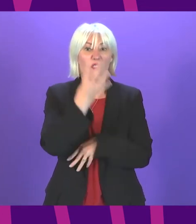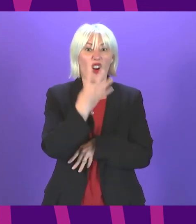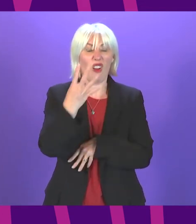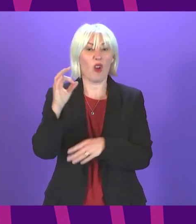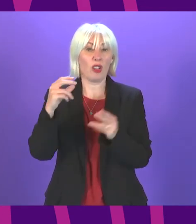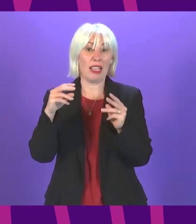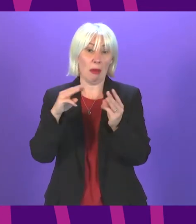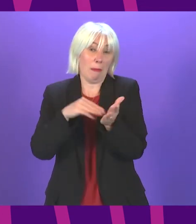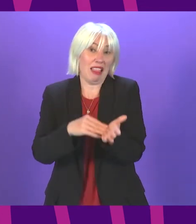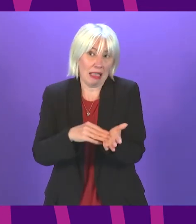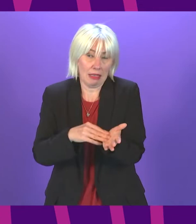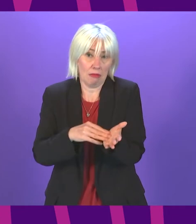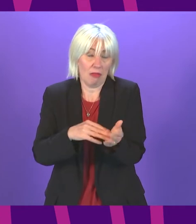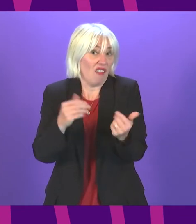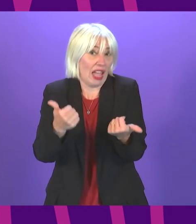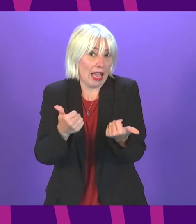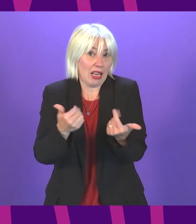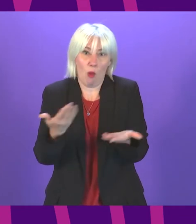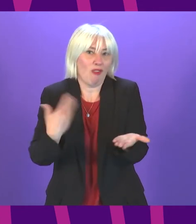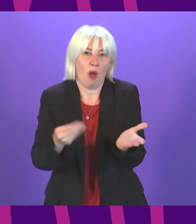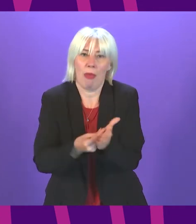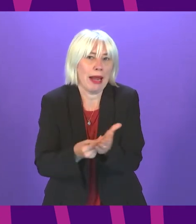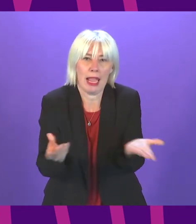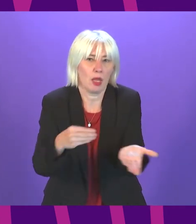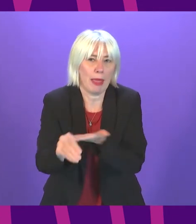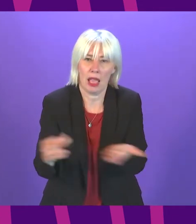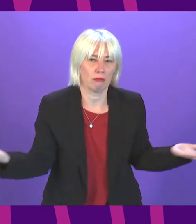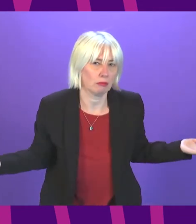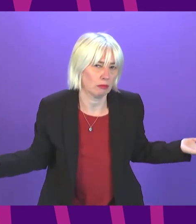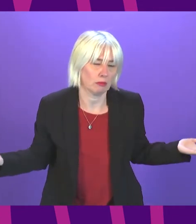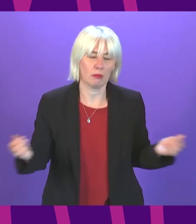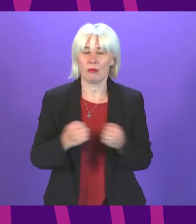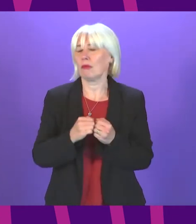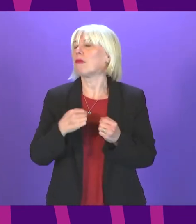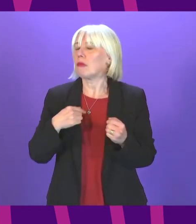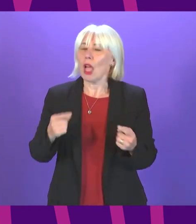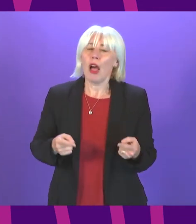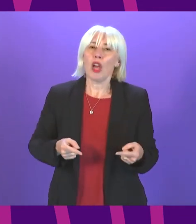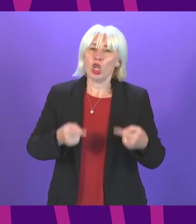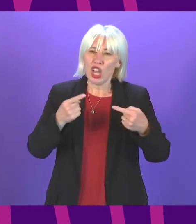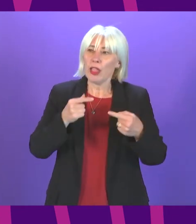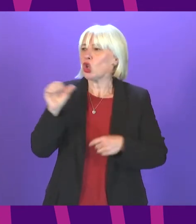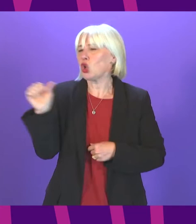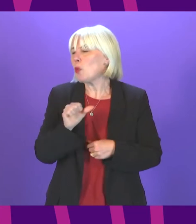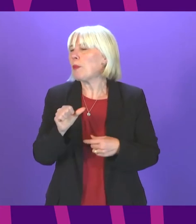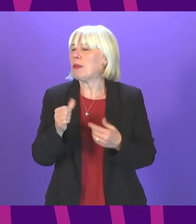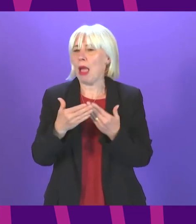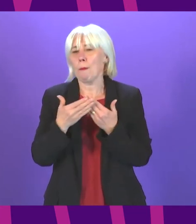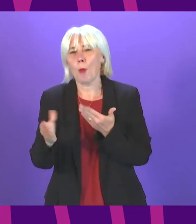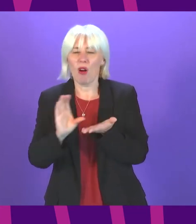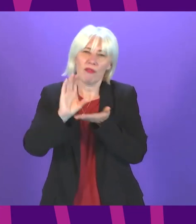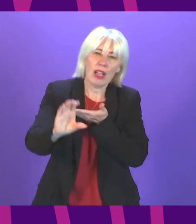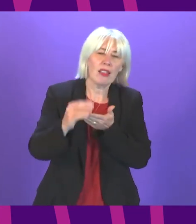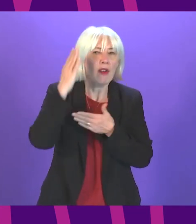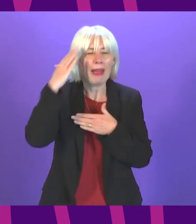and we need to know where that money might come from it is more challenging to say there should be more money for mental health but